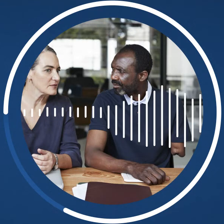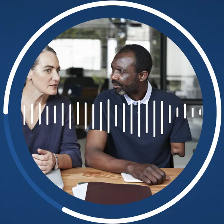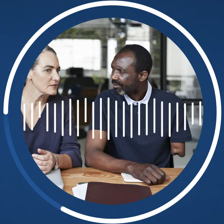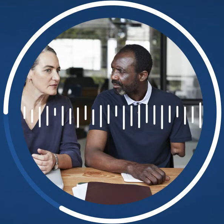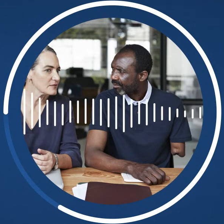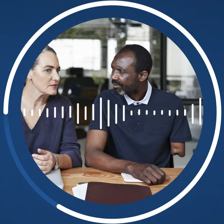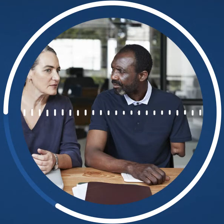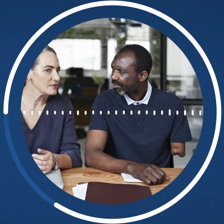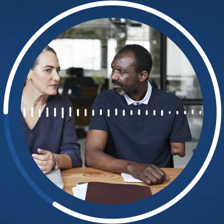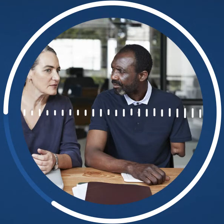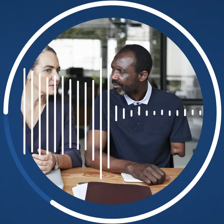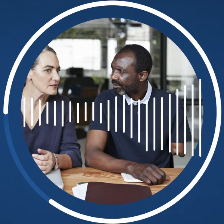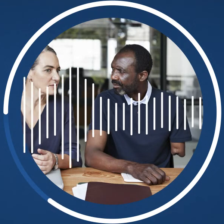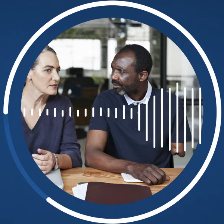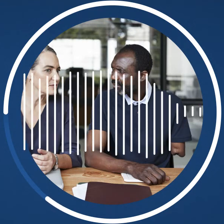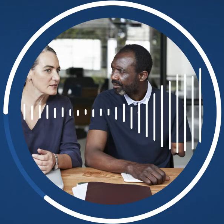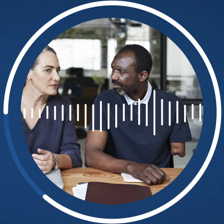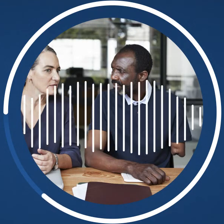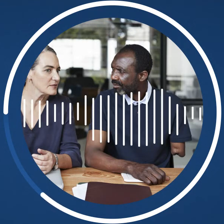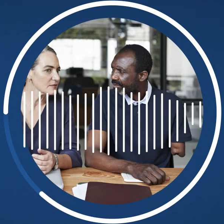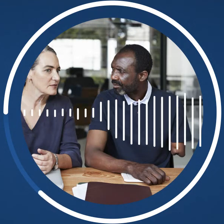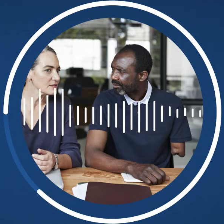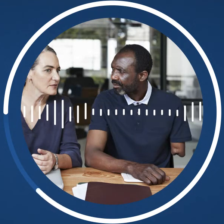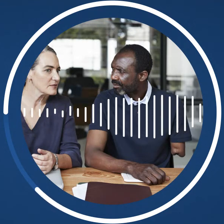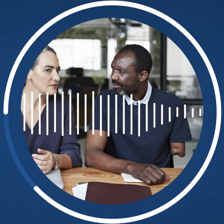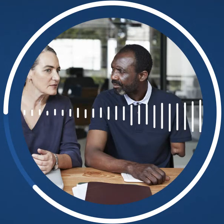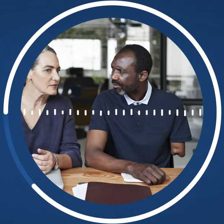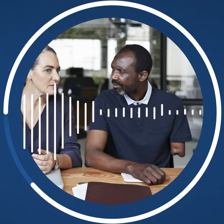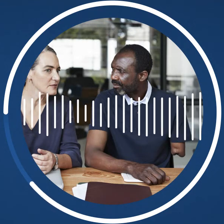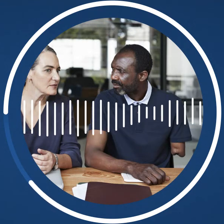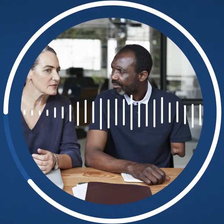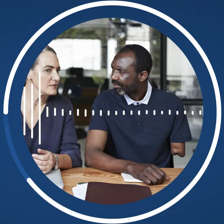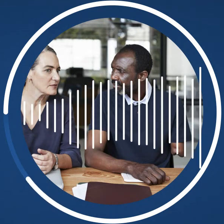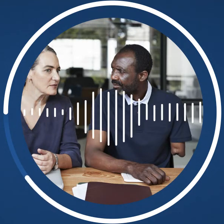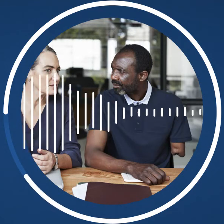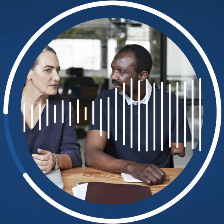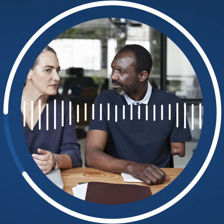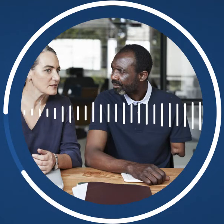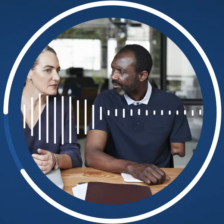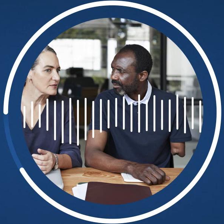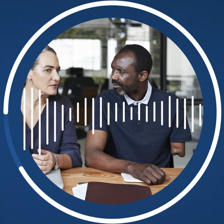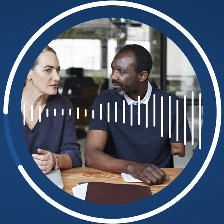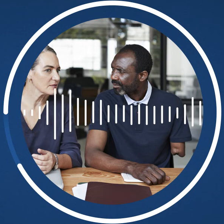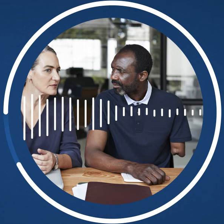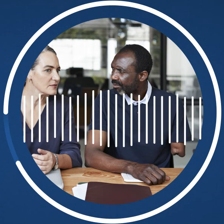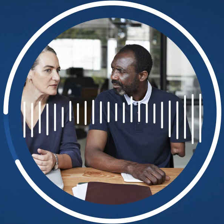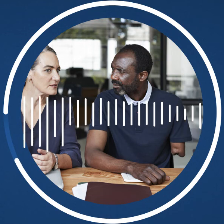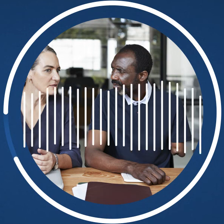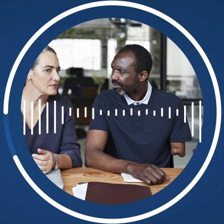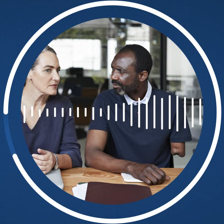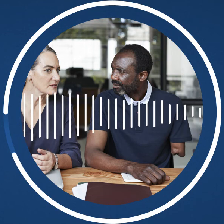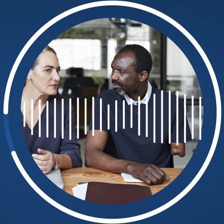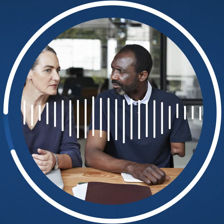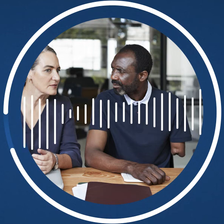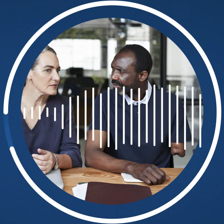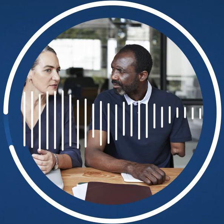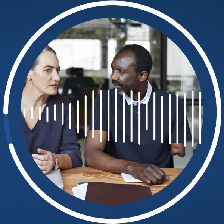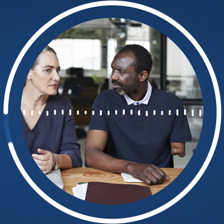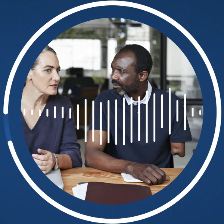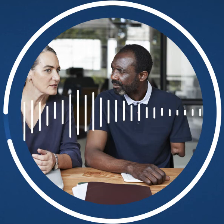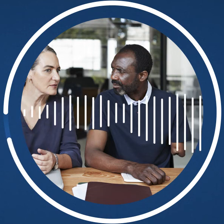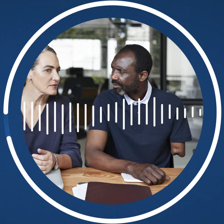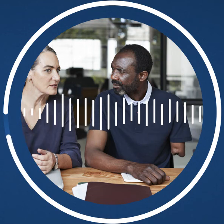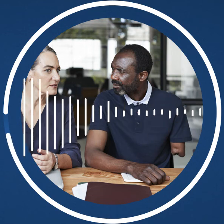Utah had the lowest. Find more facts about America's people, places, and economy from the Census Bureau's American Community